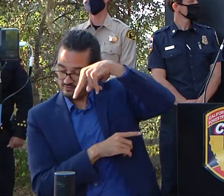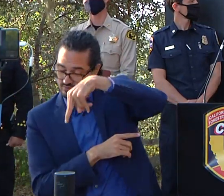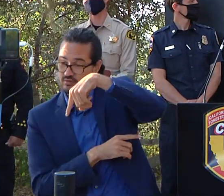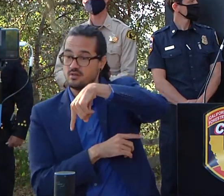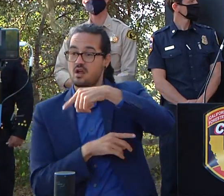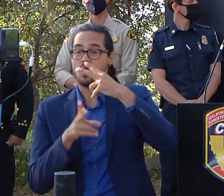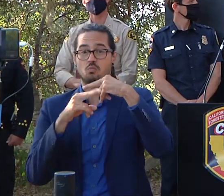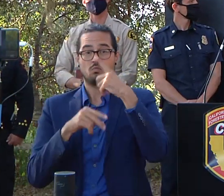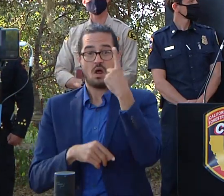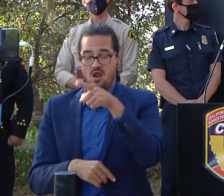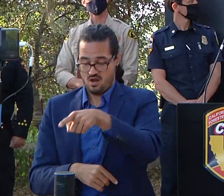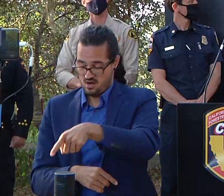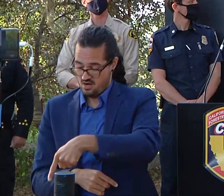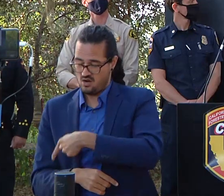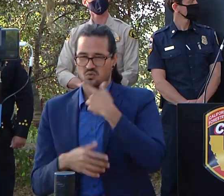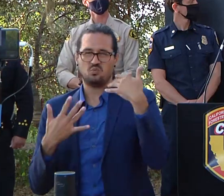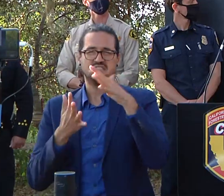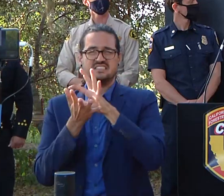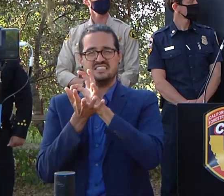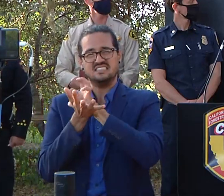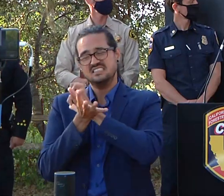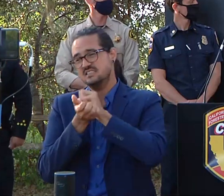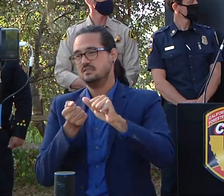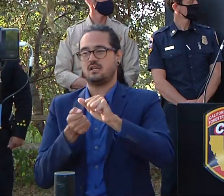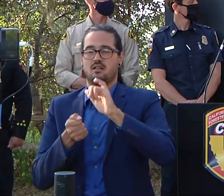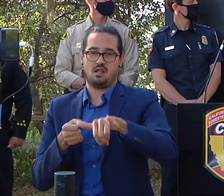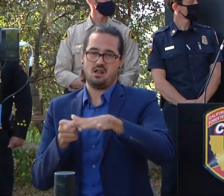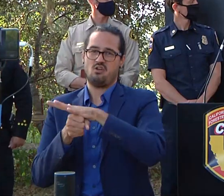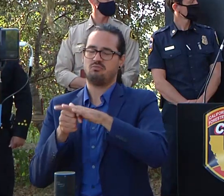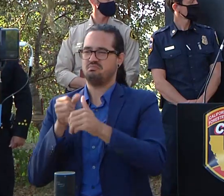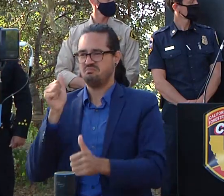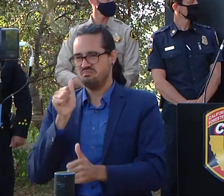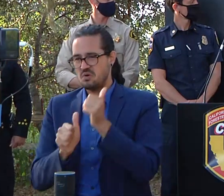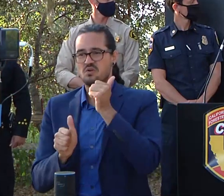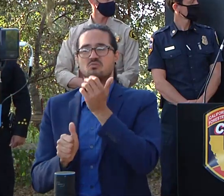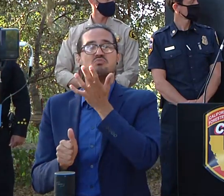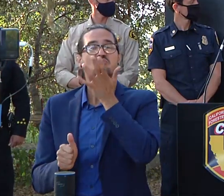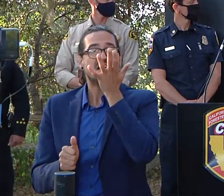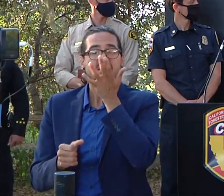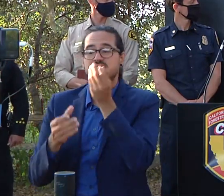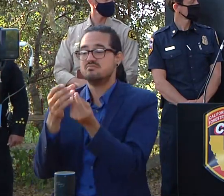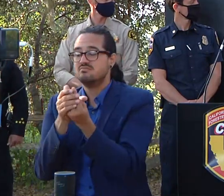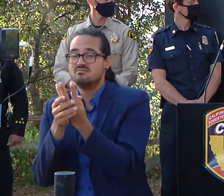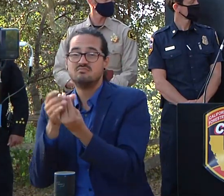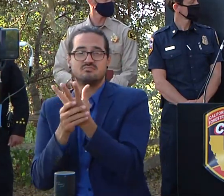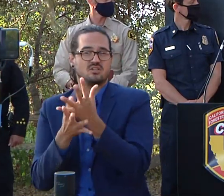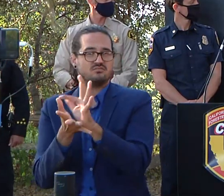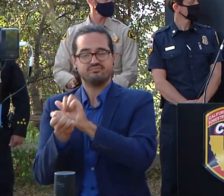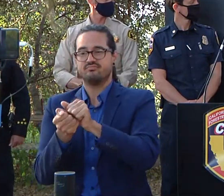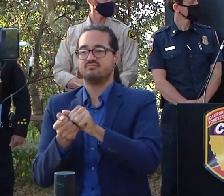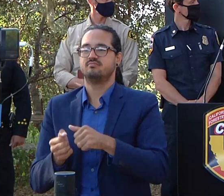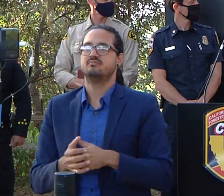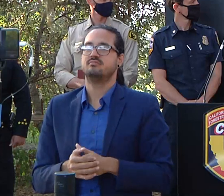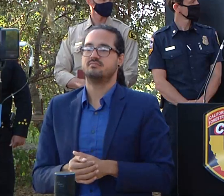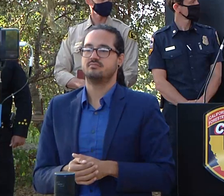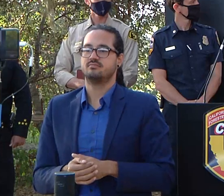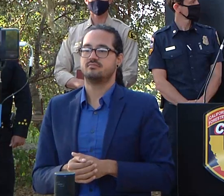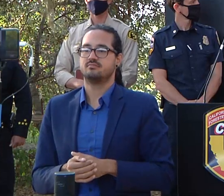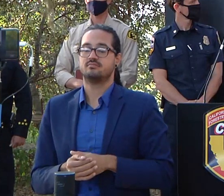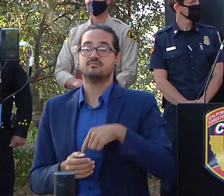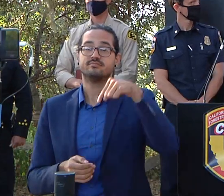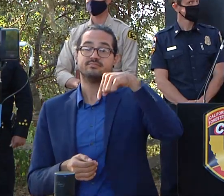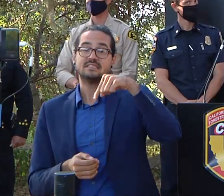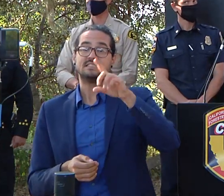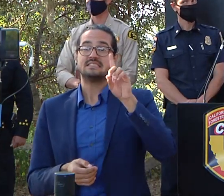destruction to that area of the vegetation moving down towards davenport it's looking really good a couple drainages there that we're going to start